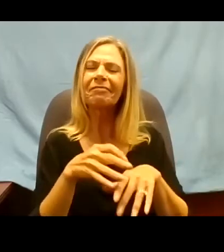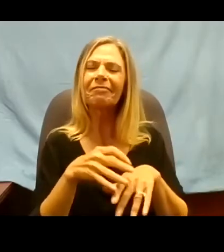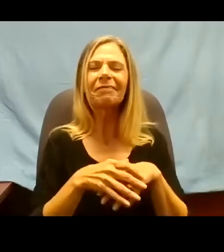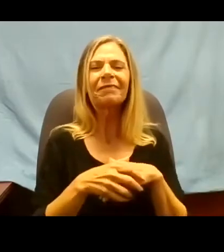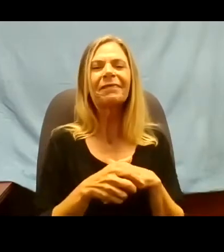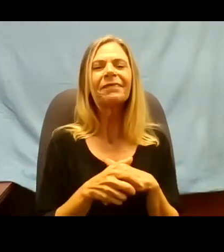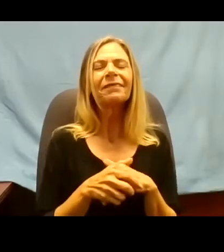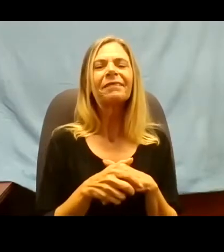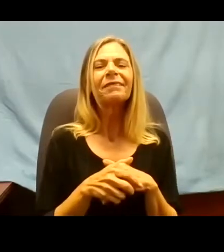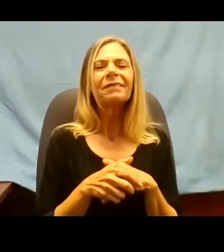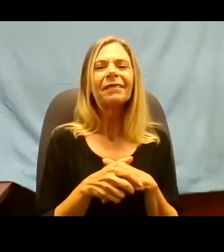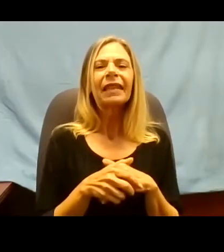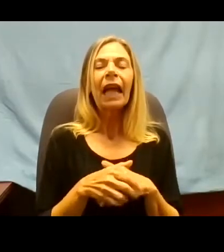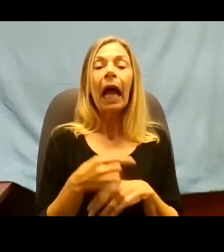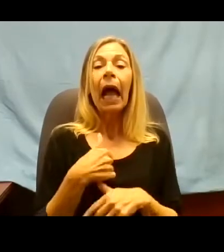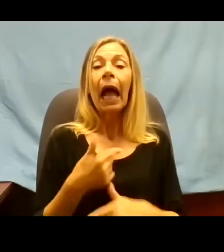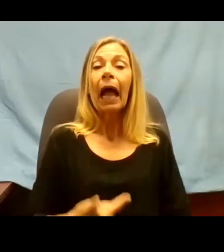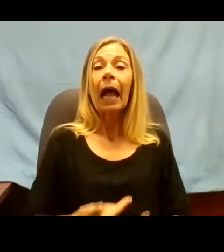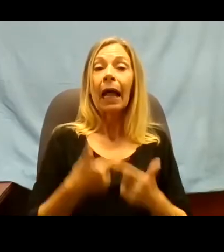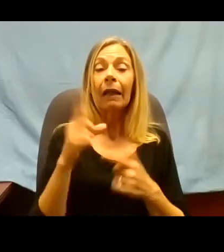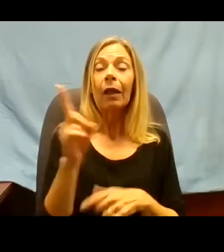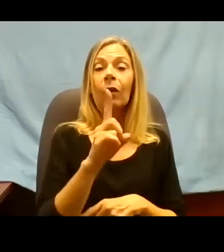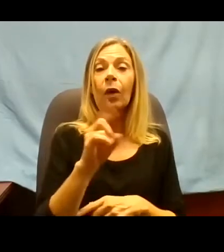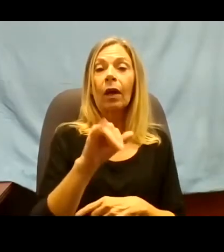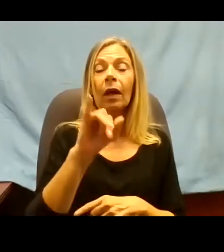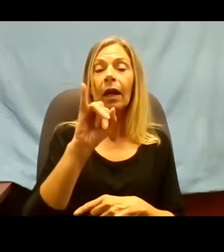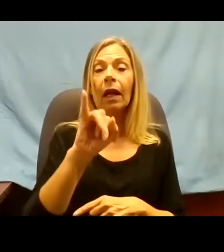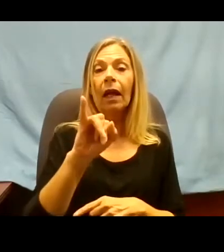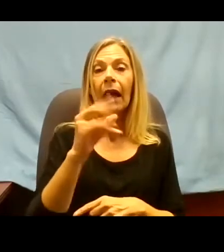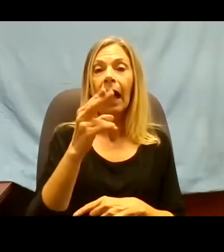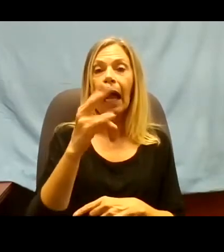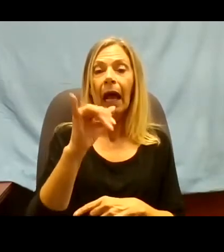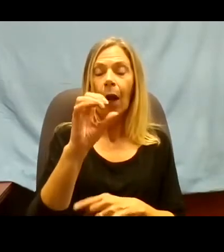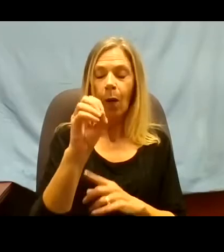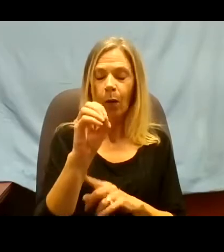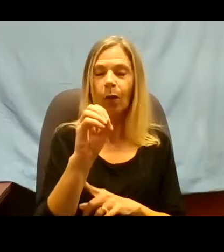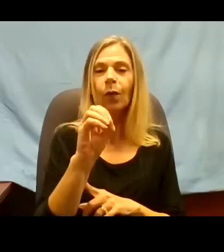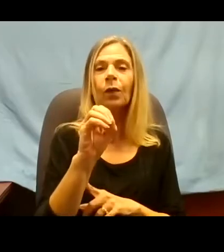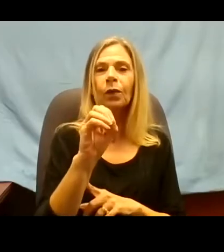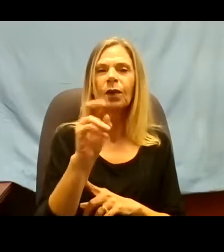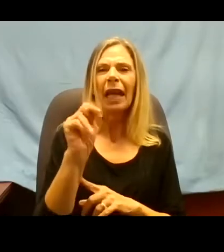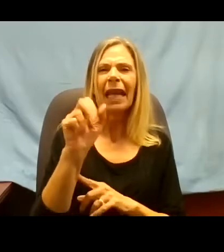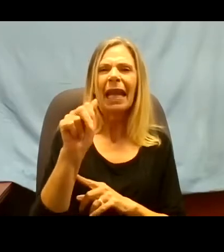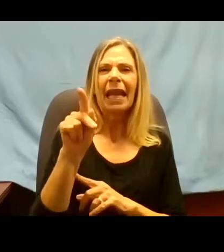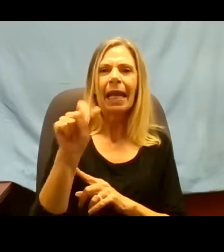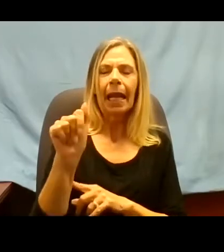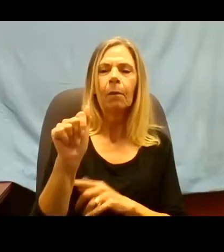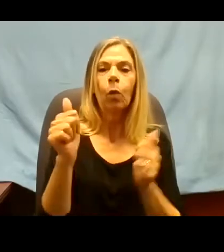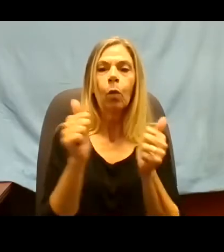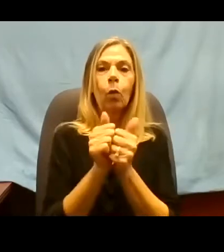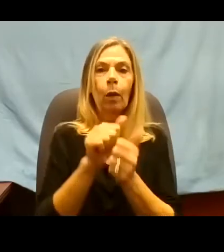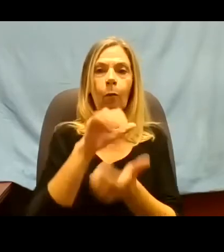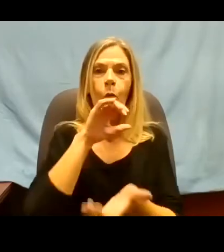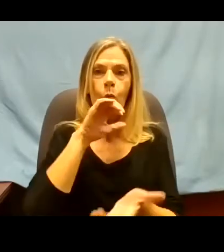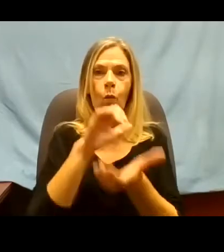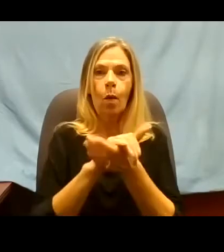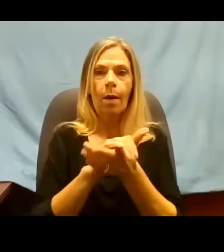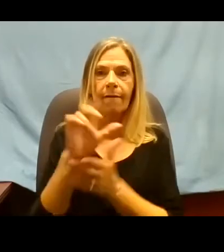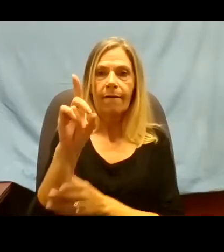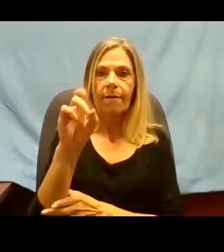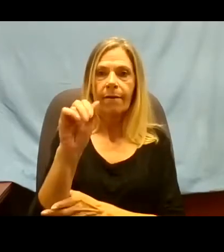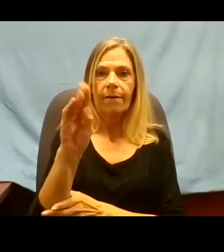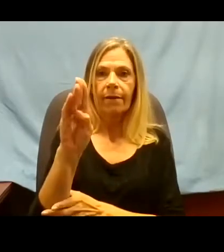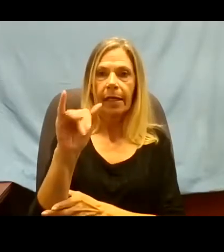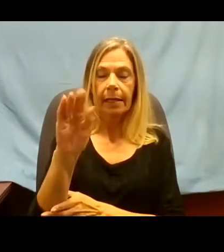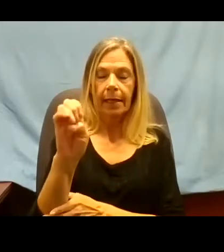Idaho, a place called Nampa, Idaho, with my wife, Debbie. We got a call